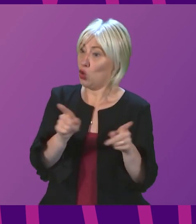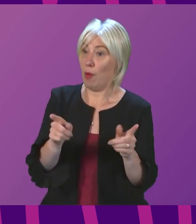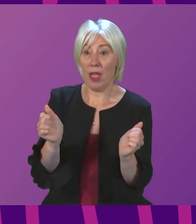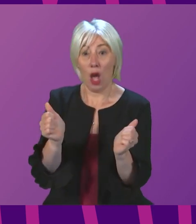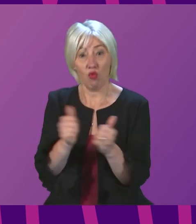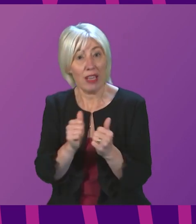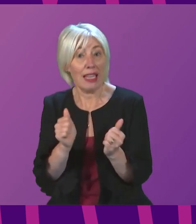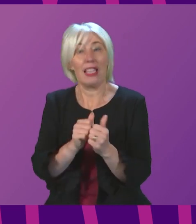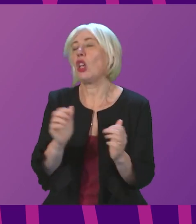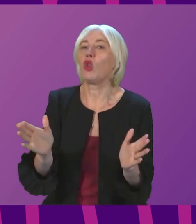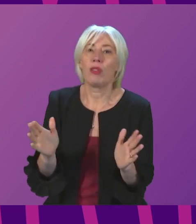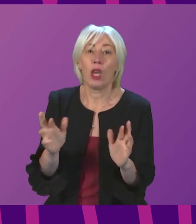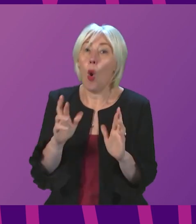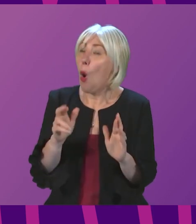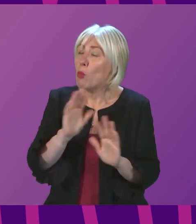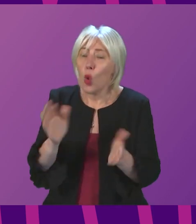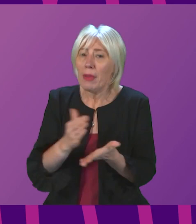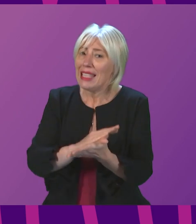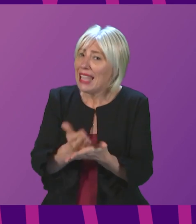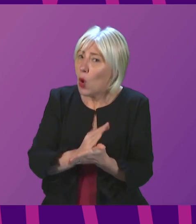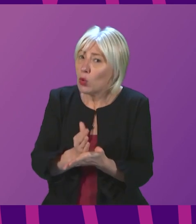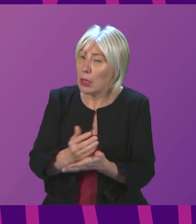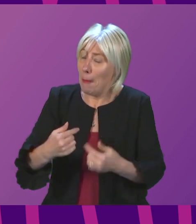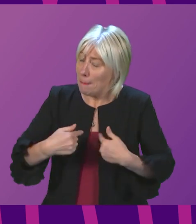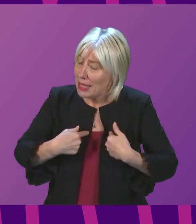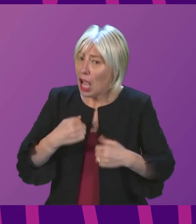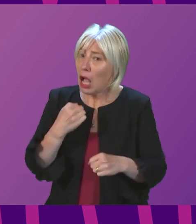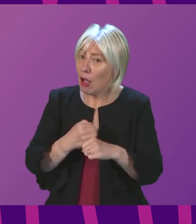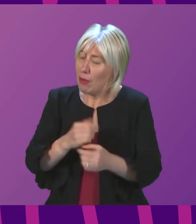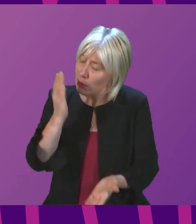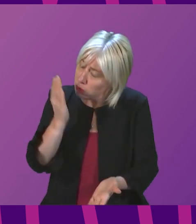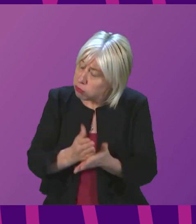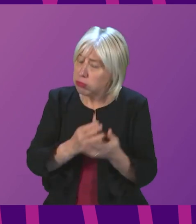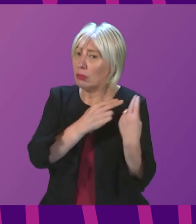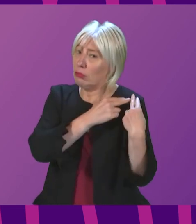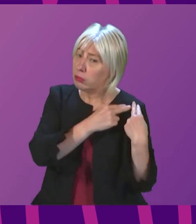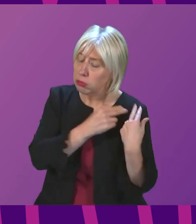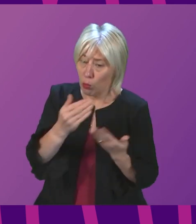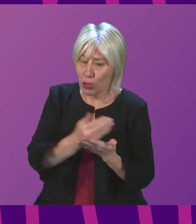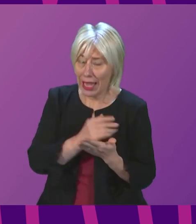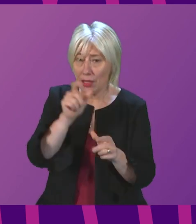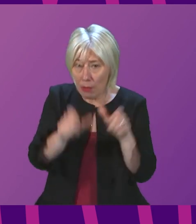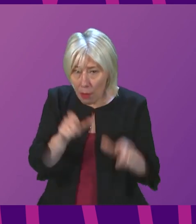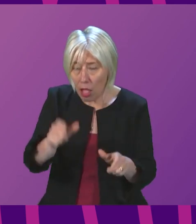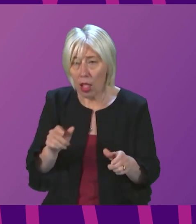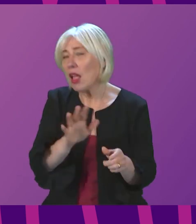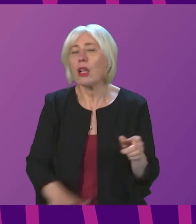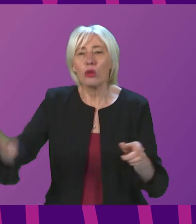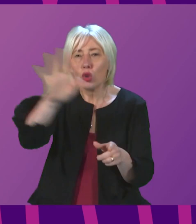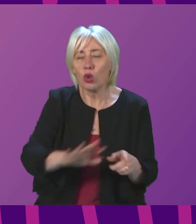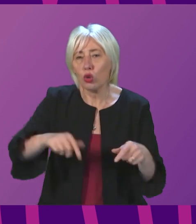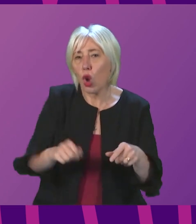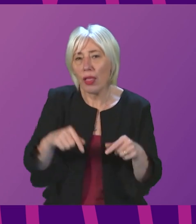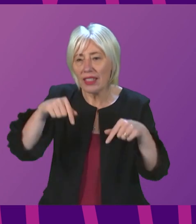disagree with me. I hope nobody doubts how seriously I and this government take the duty to protect people and the country from this virus. But actually,